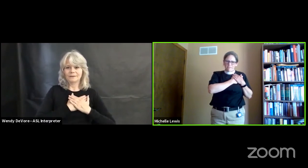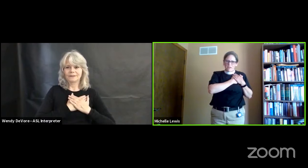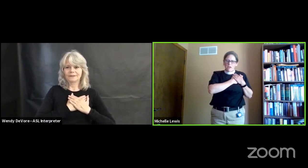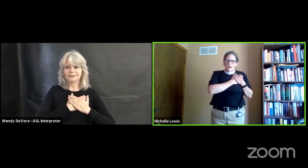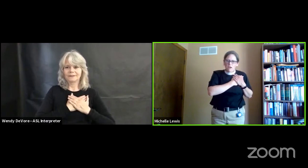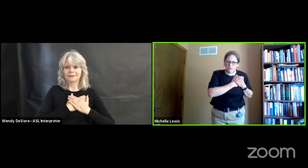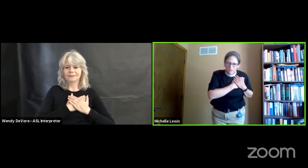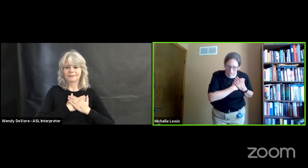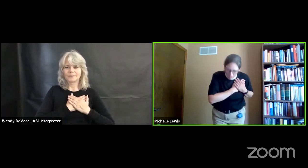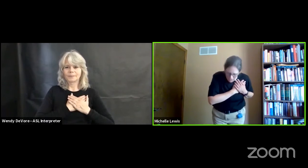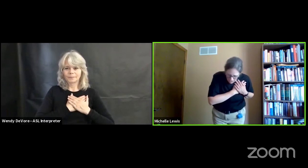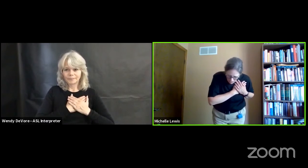and then you bow